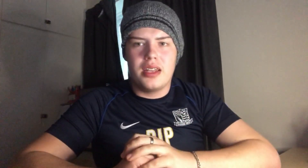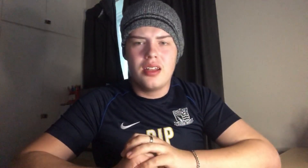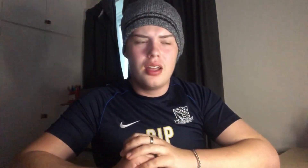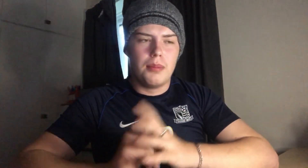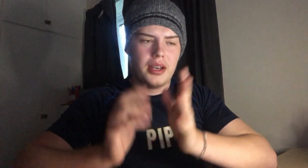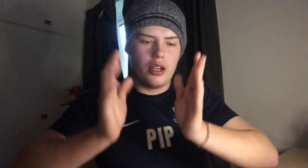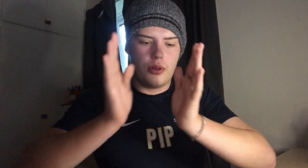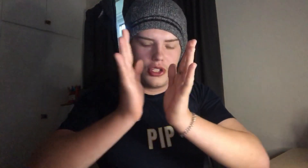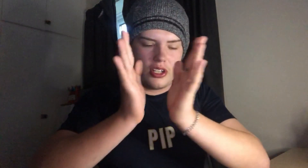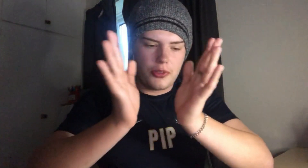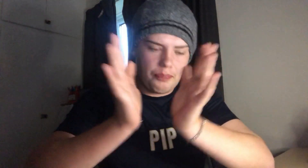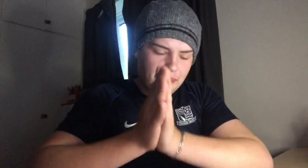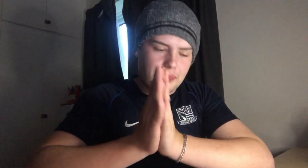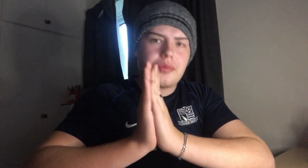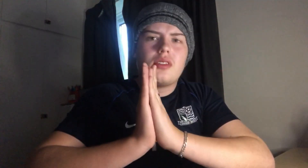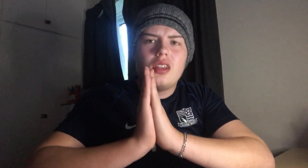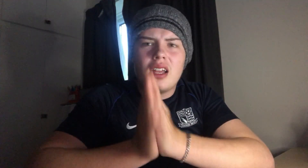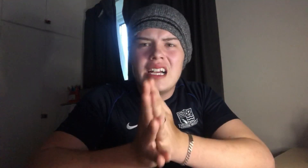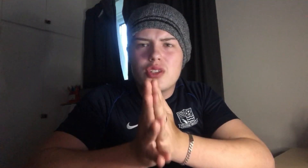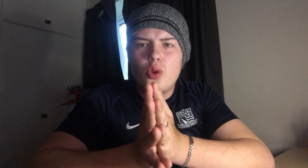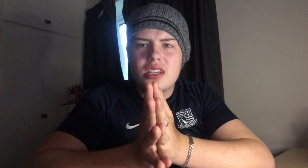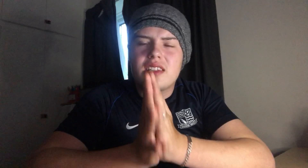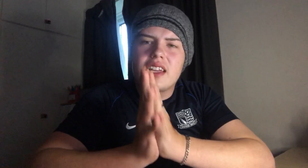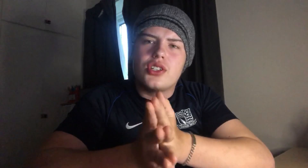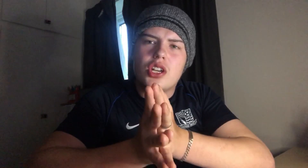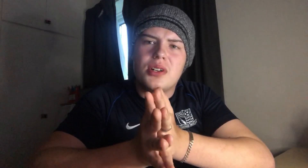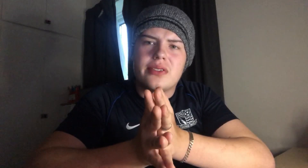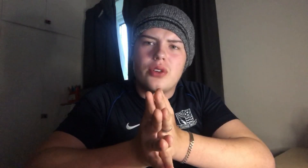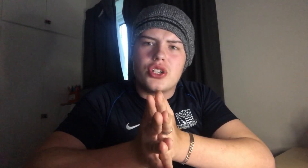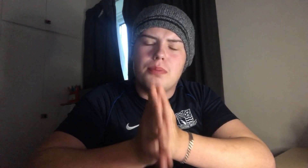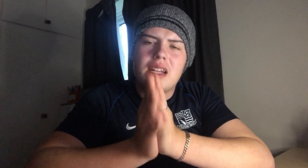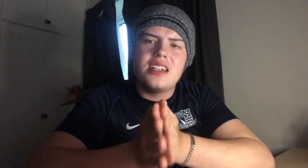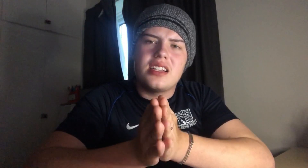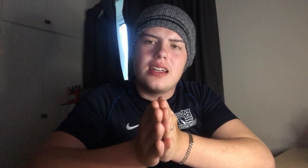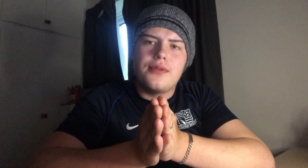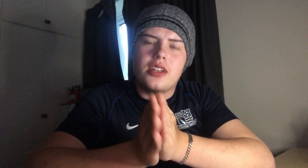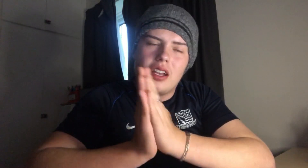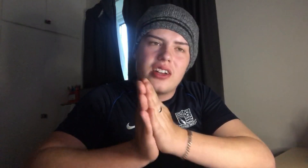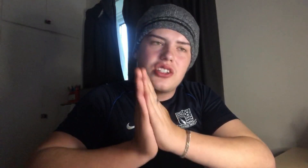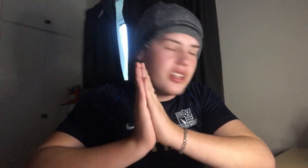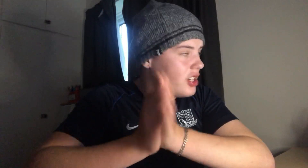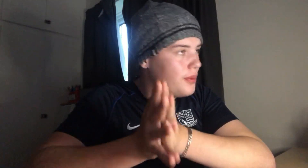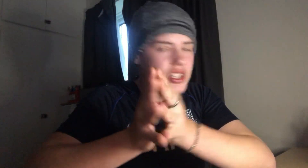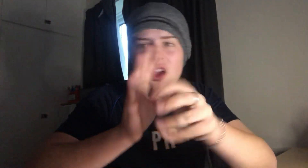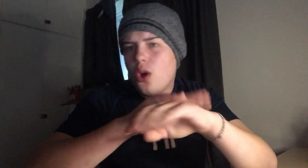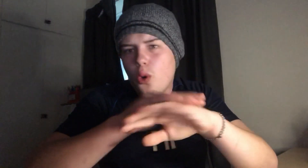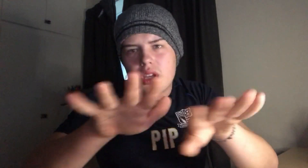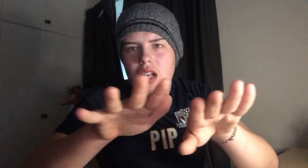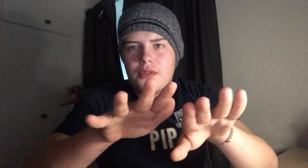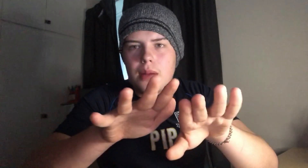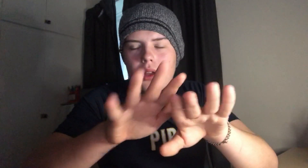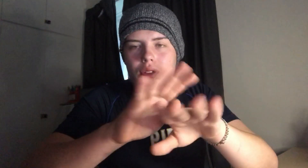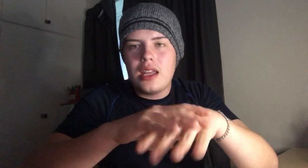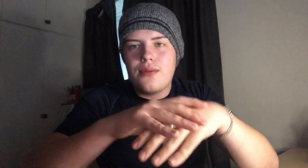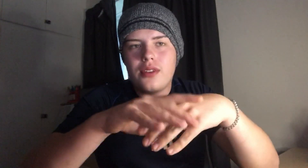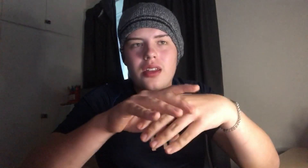me. But no, boys and girls, as always, thank you so much for watching. Please leave your likes, your comments, all your love down below. Even